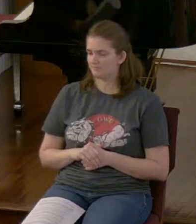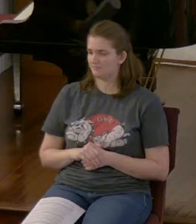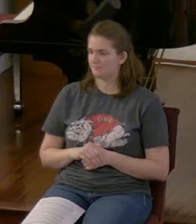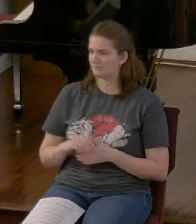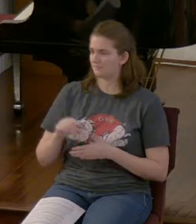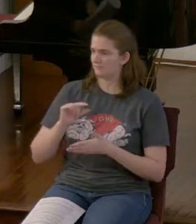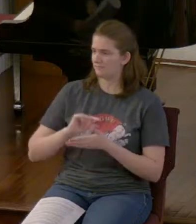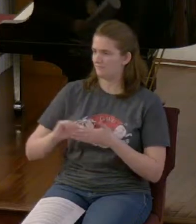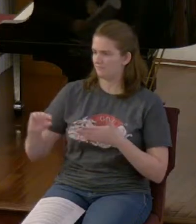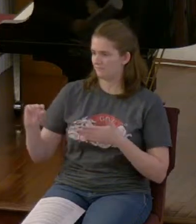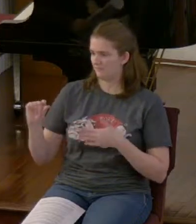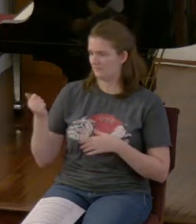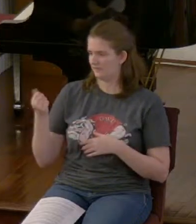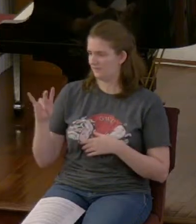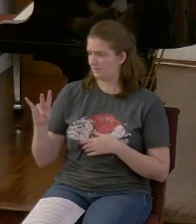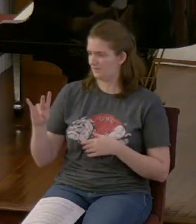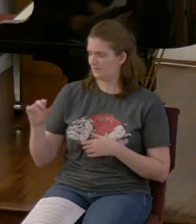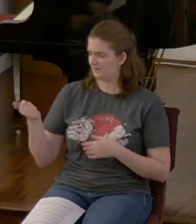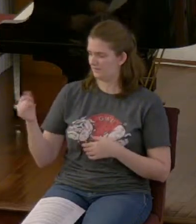verses 17 and 18